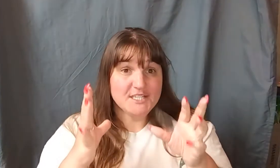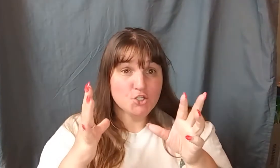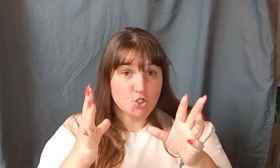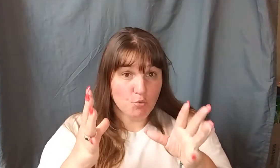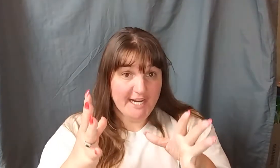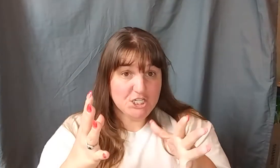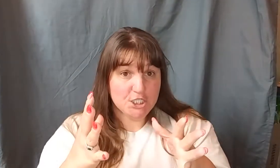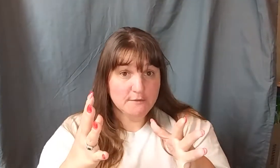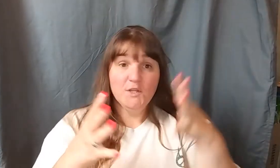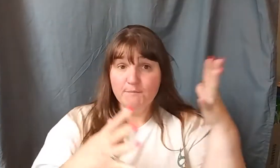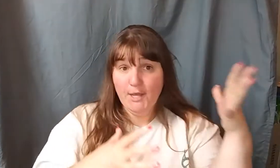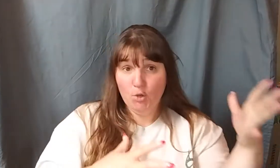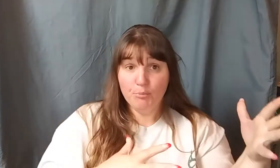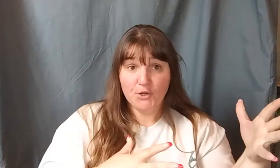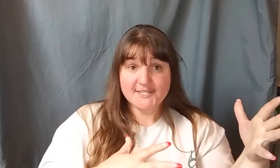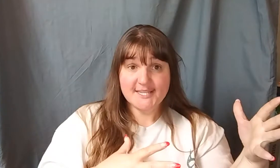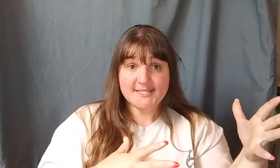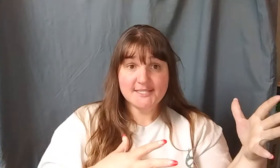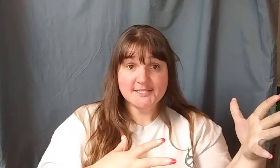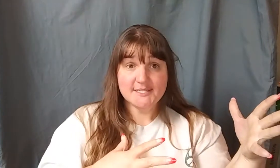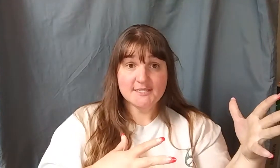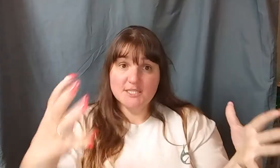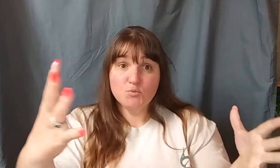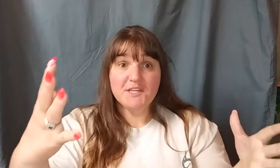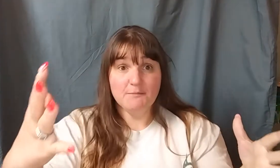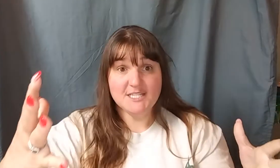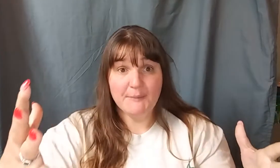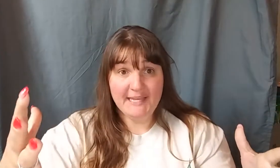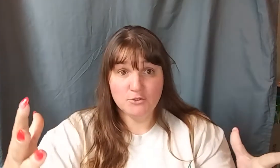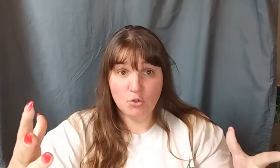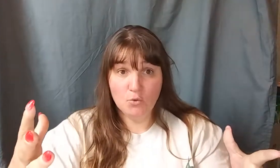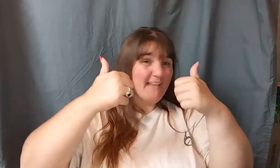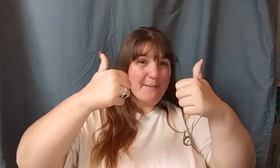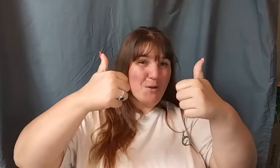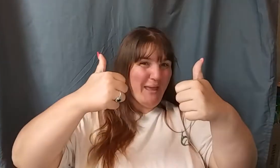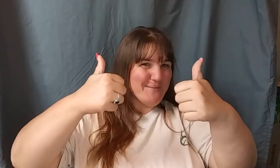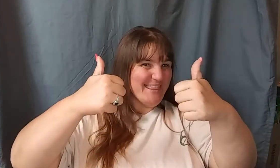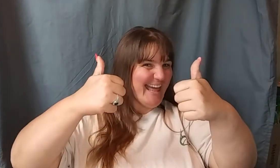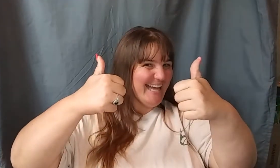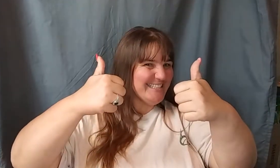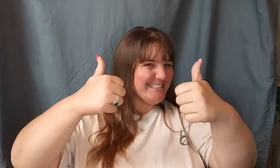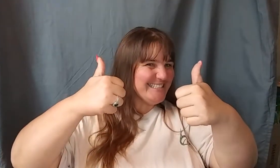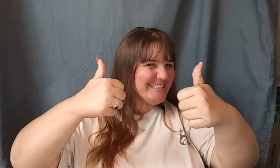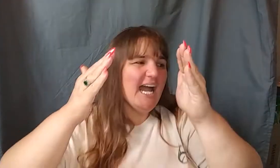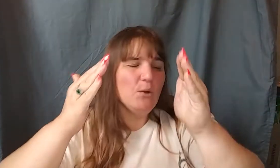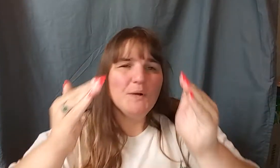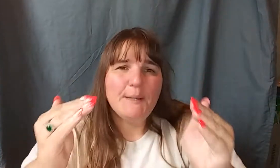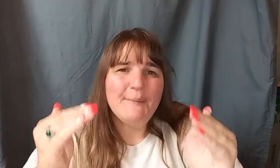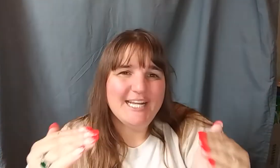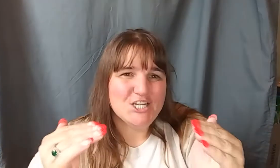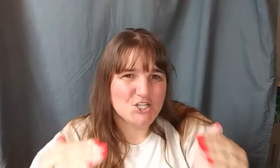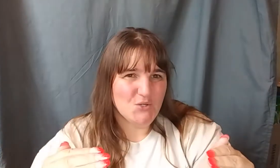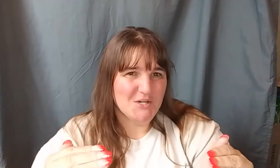direction with my own processes, this will get me to my end goal. I want to make sure